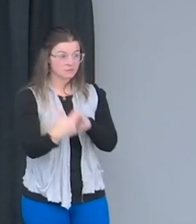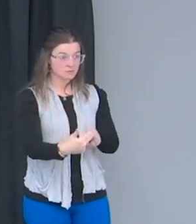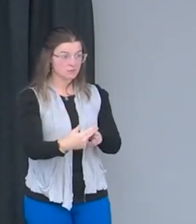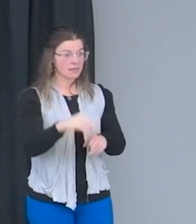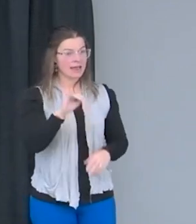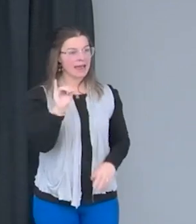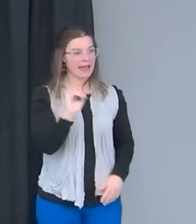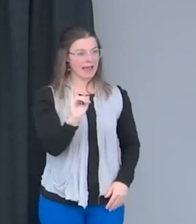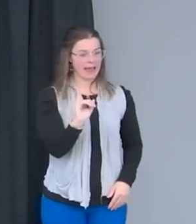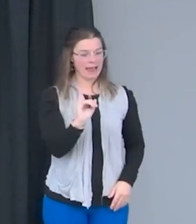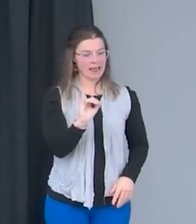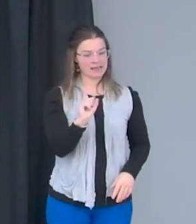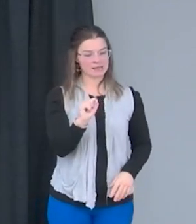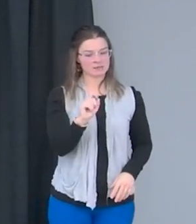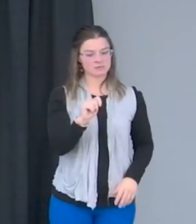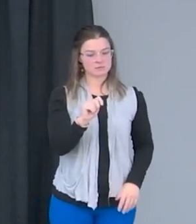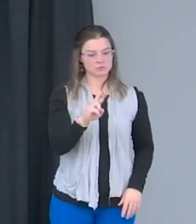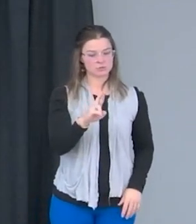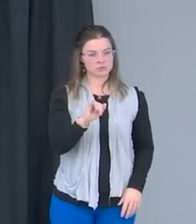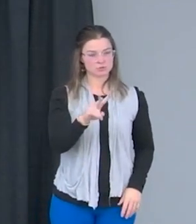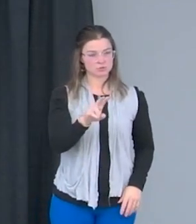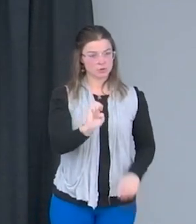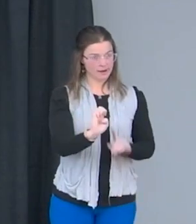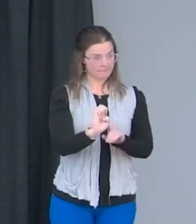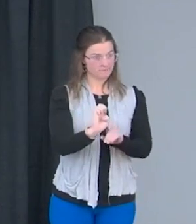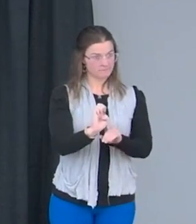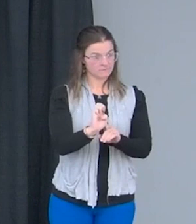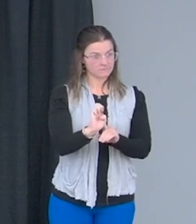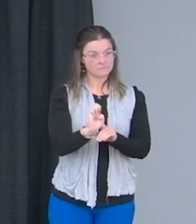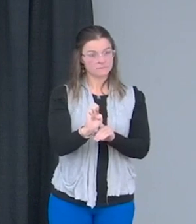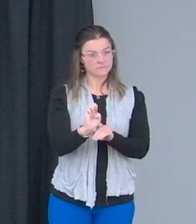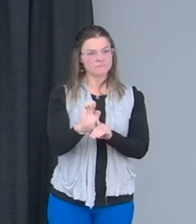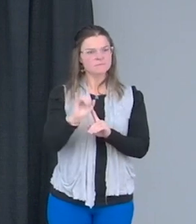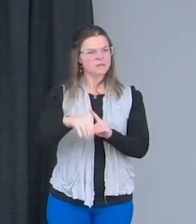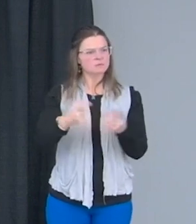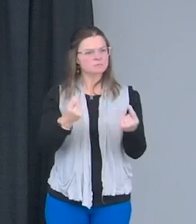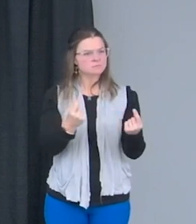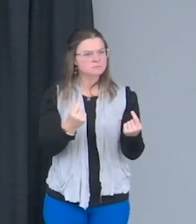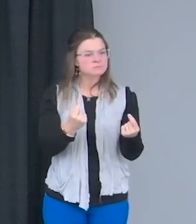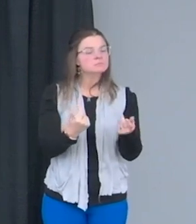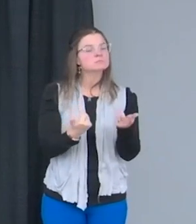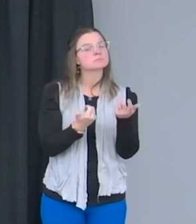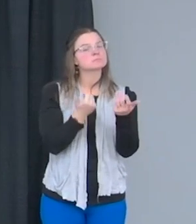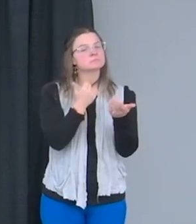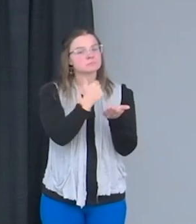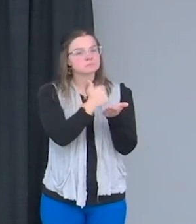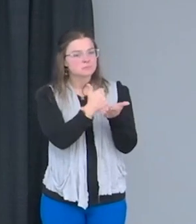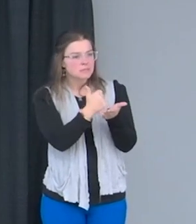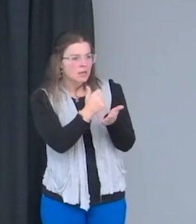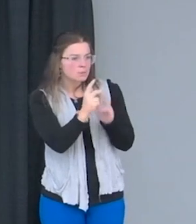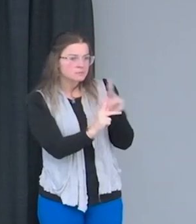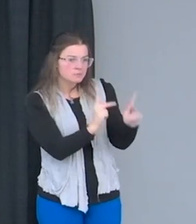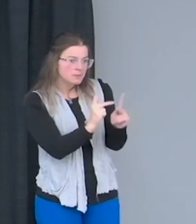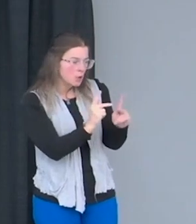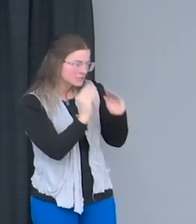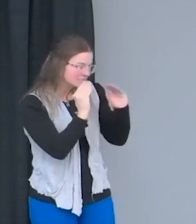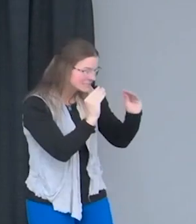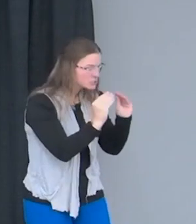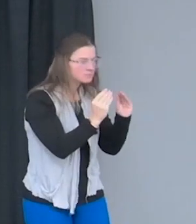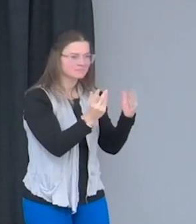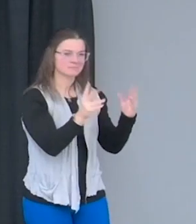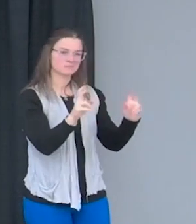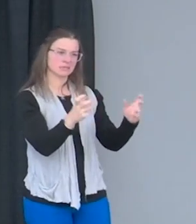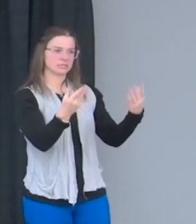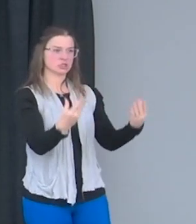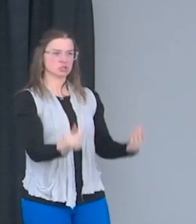Strive to help people gain the necessary skills, the soft skills,